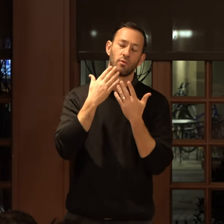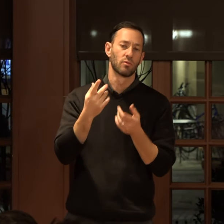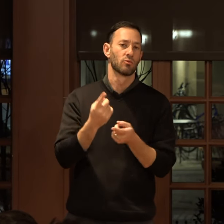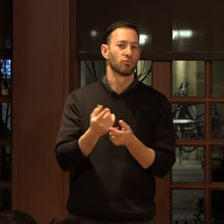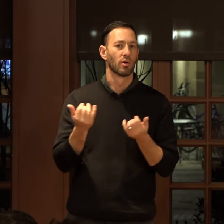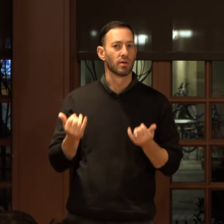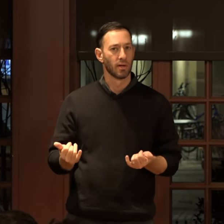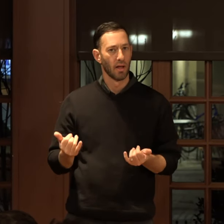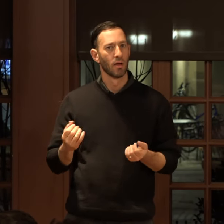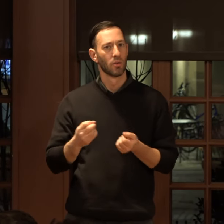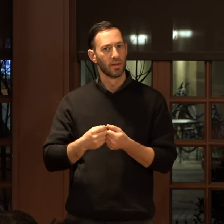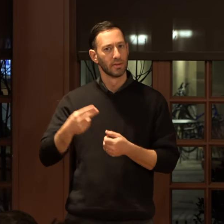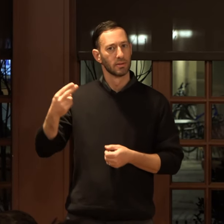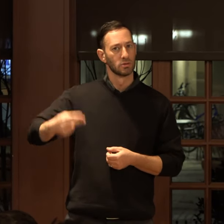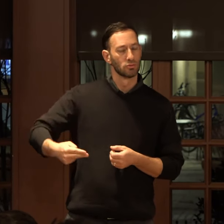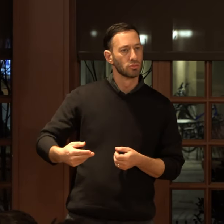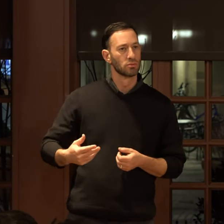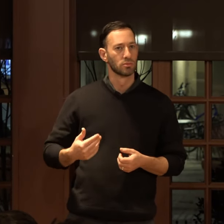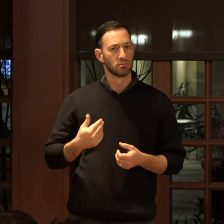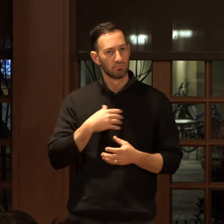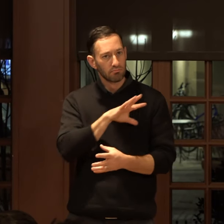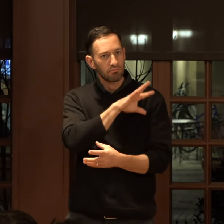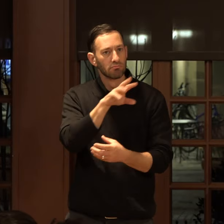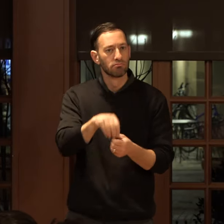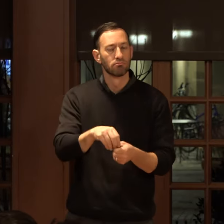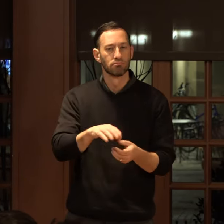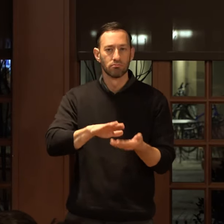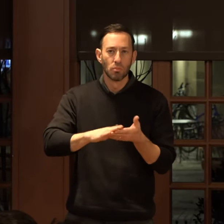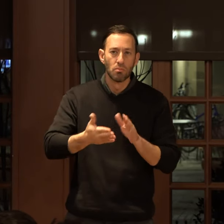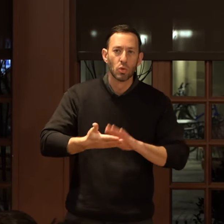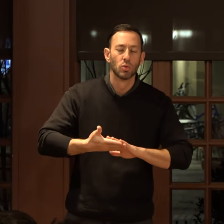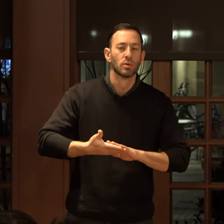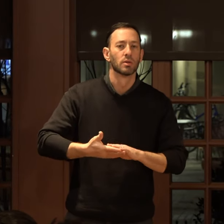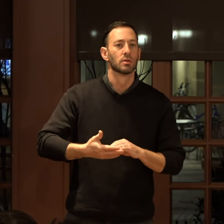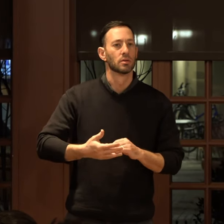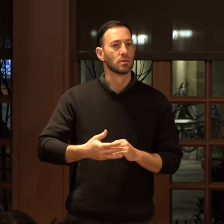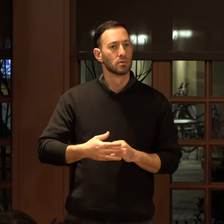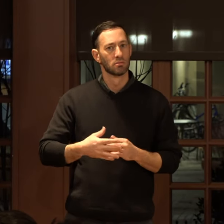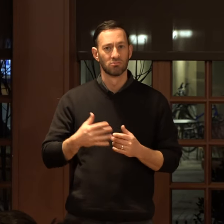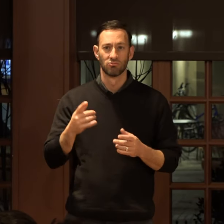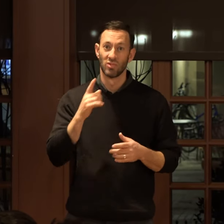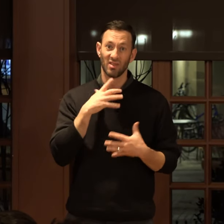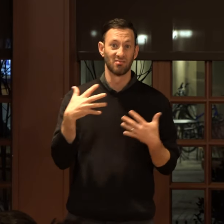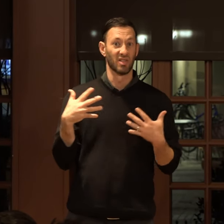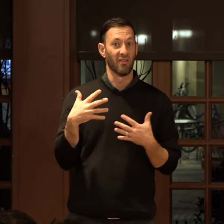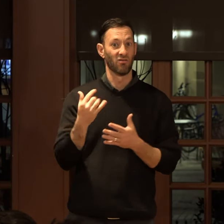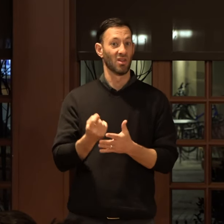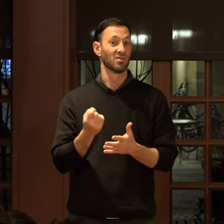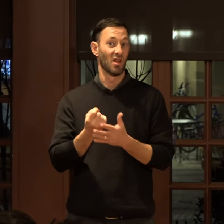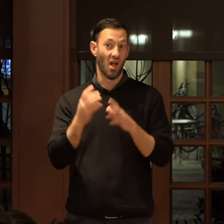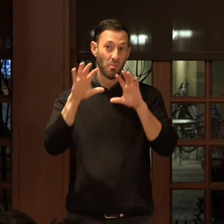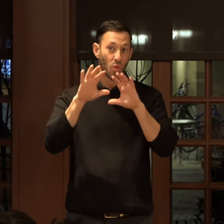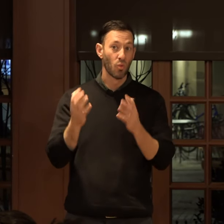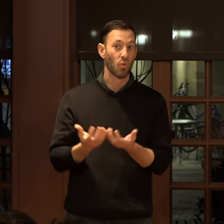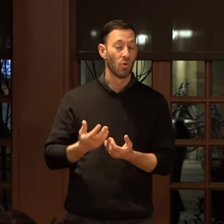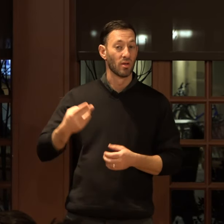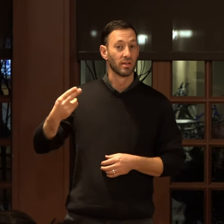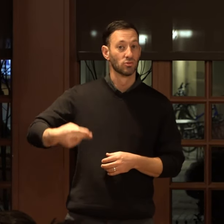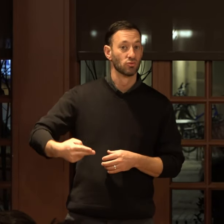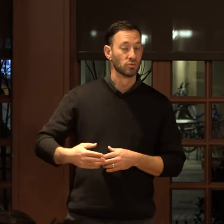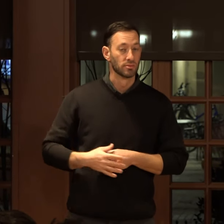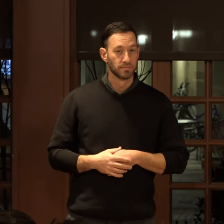moment in history to be among community at such a terrifying time in the world and in history.